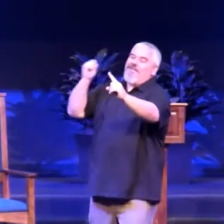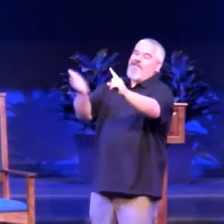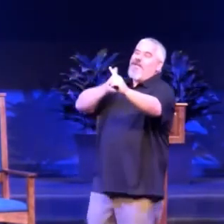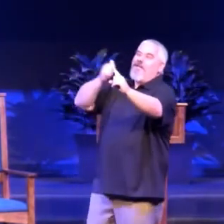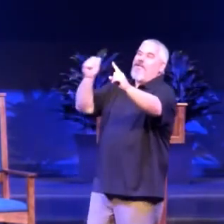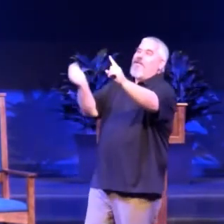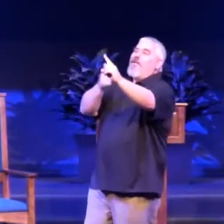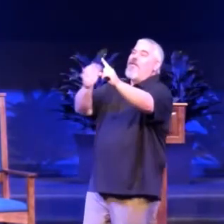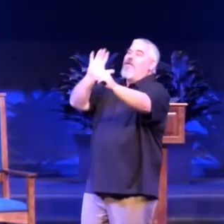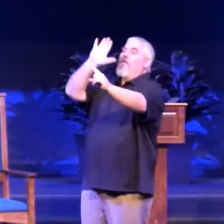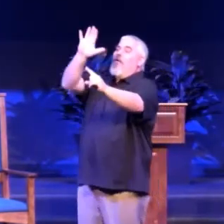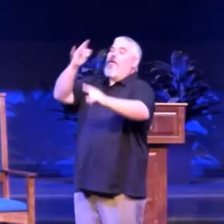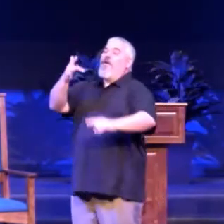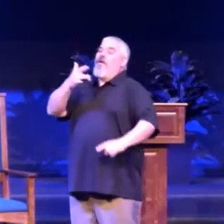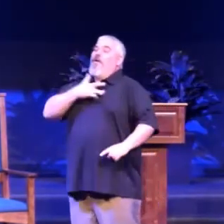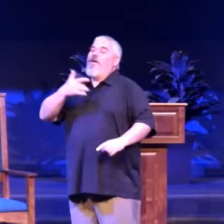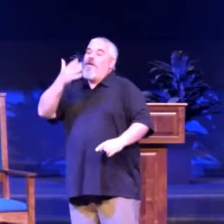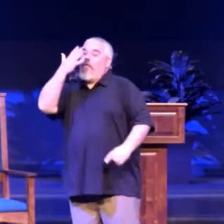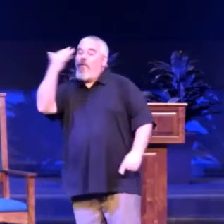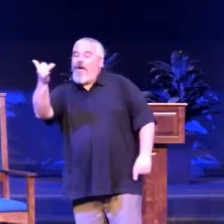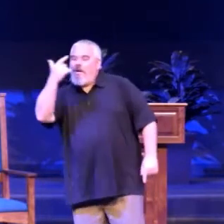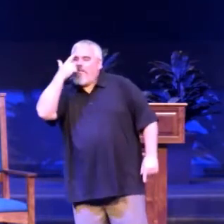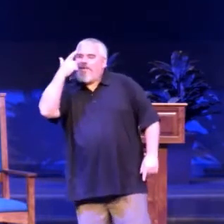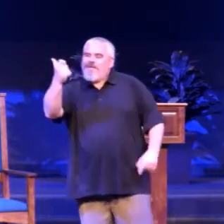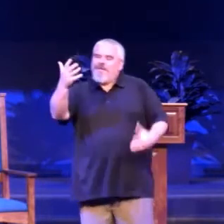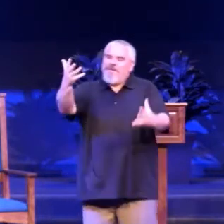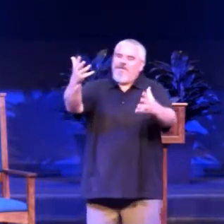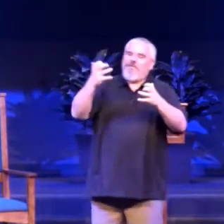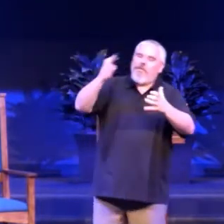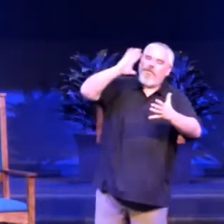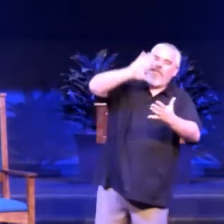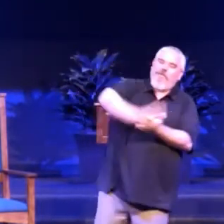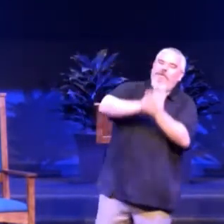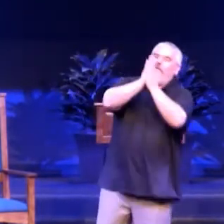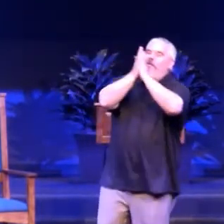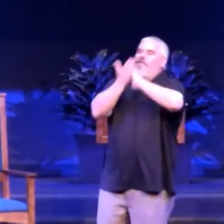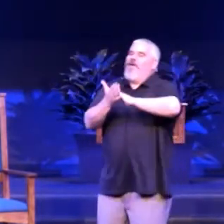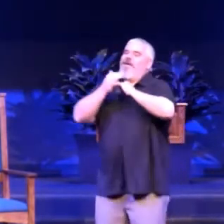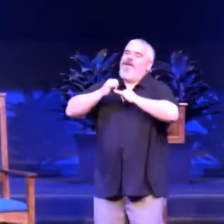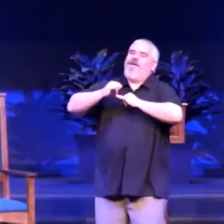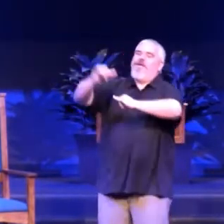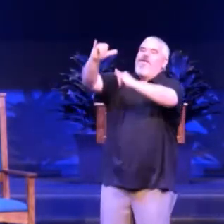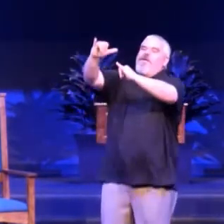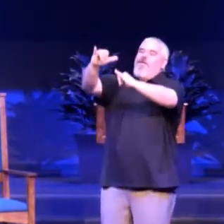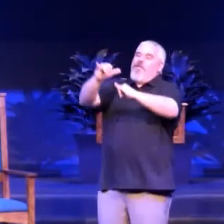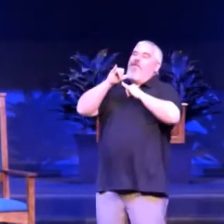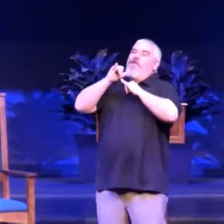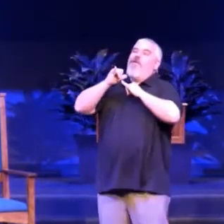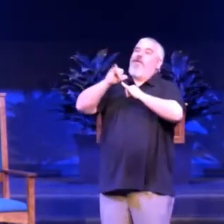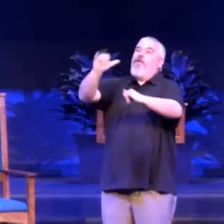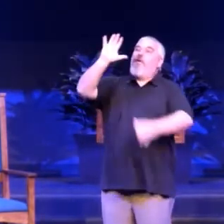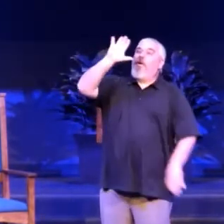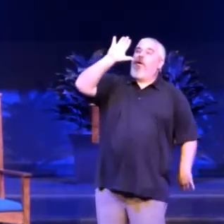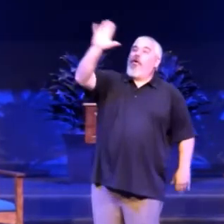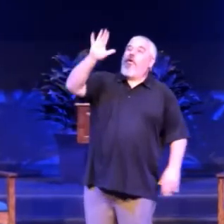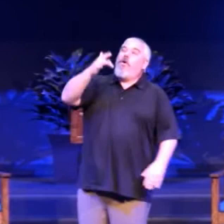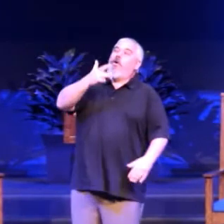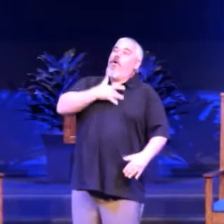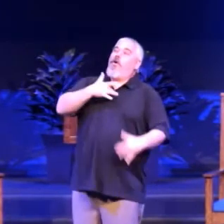I'm running for your heart, till I have my soul on fire. Lord, I'm longing for your